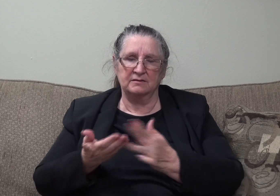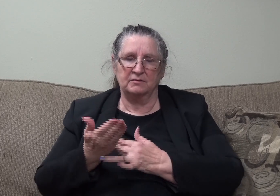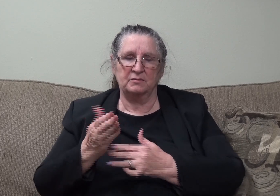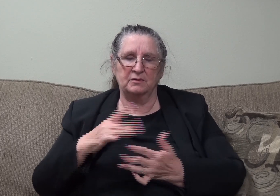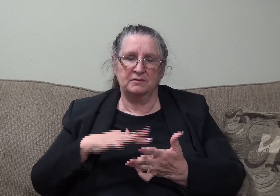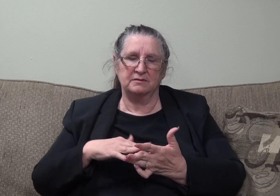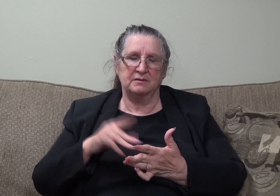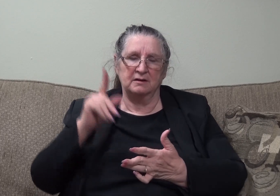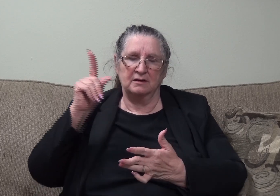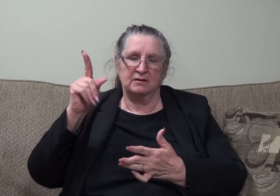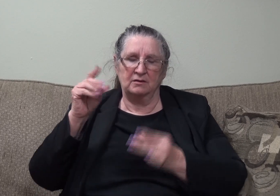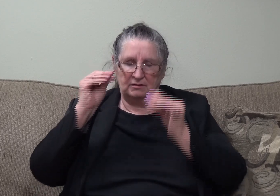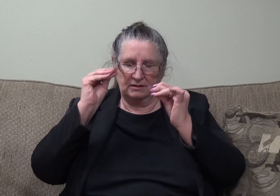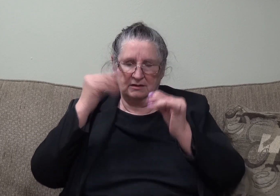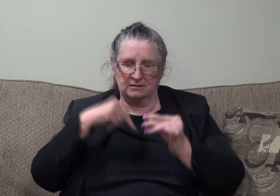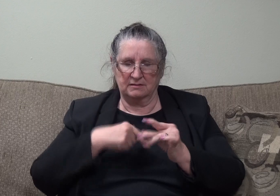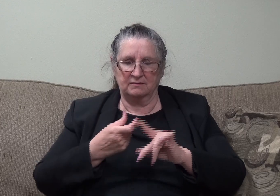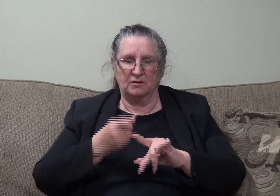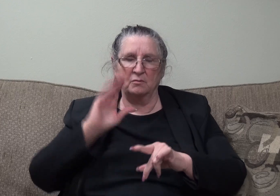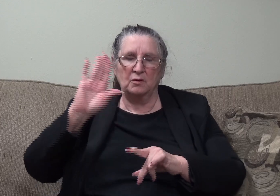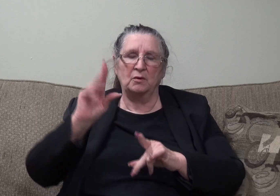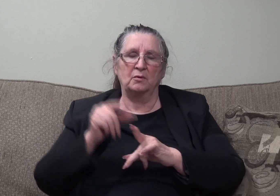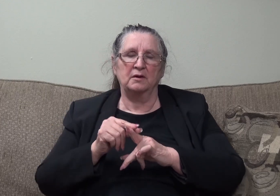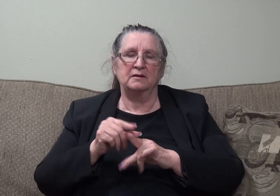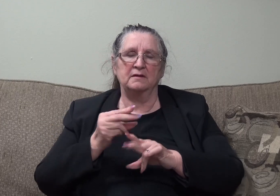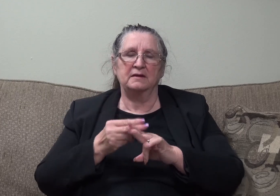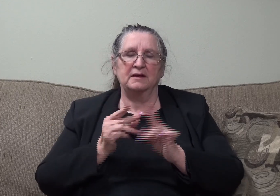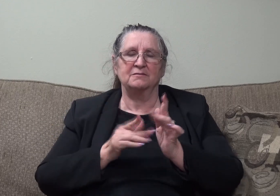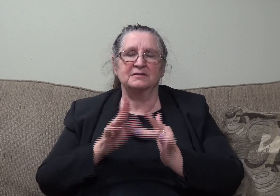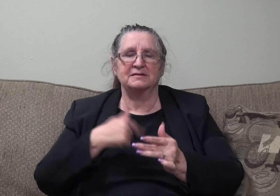the one teaching us from your word. In Jesus' name, I pray. In Jesus'